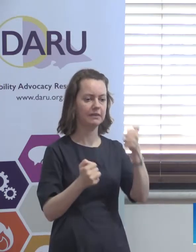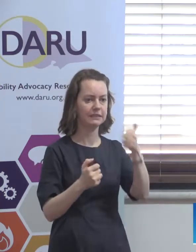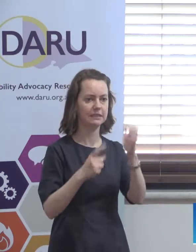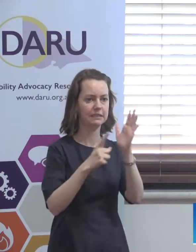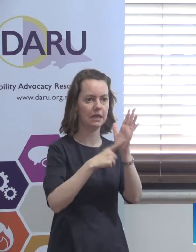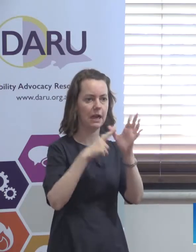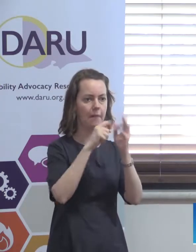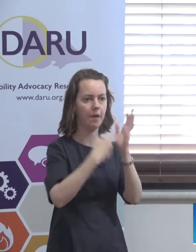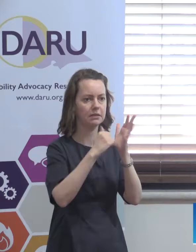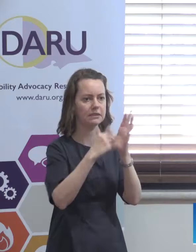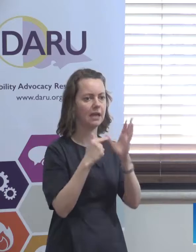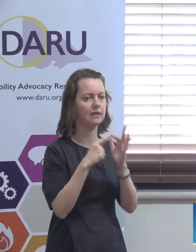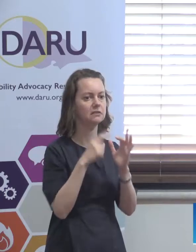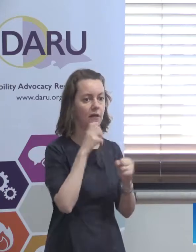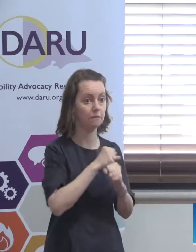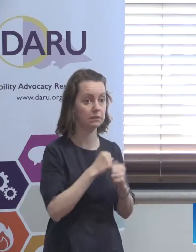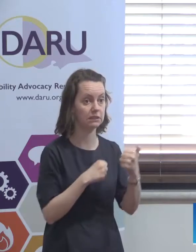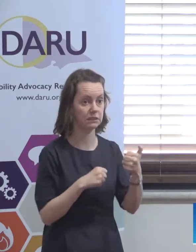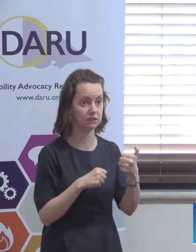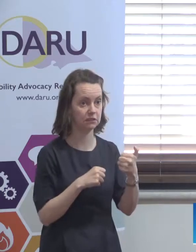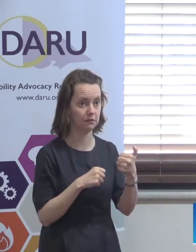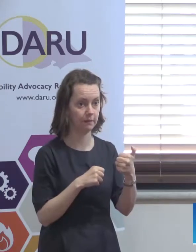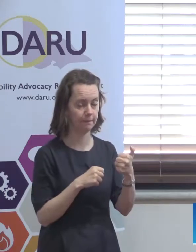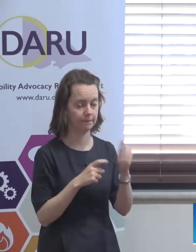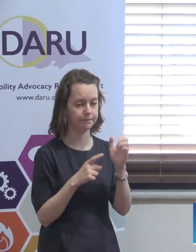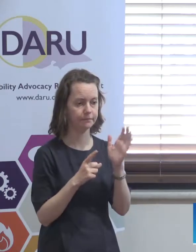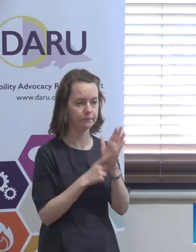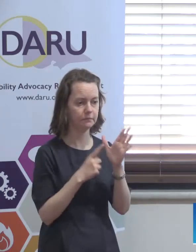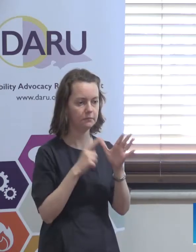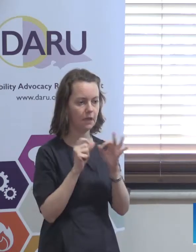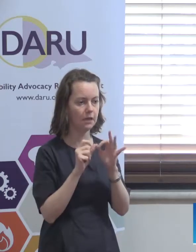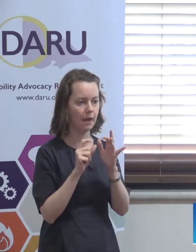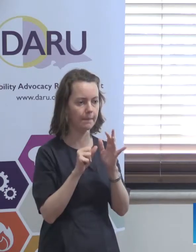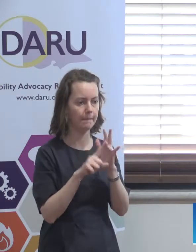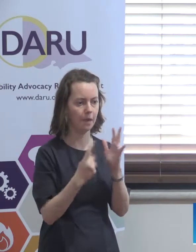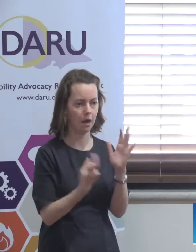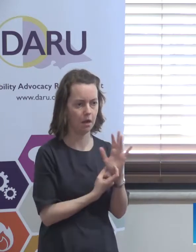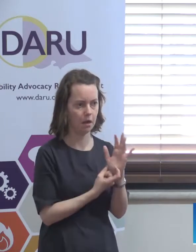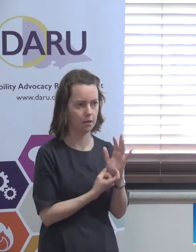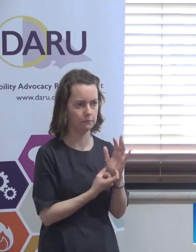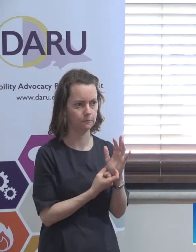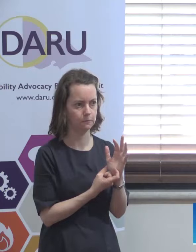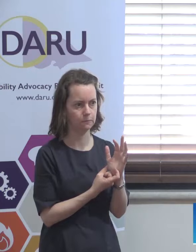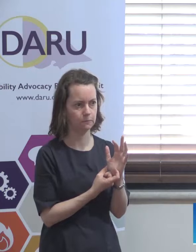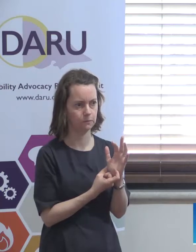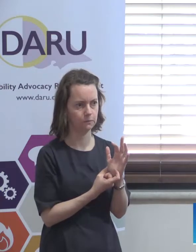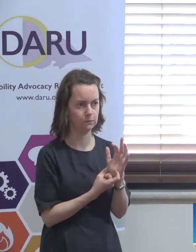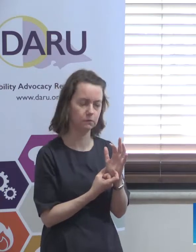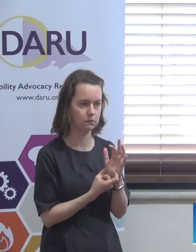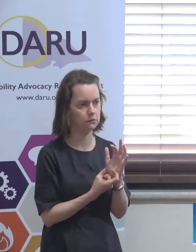governments but so it's not you know it's the thing that is difficult to even get your head around when you think about this politically it